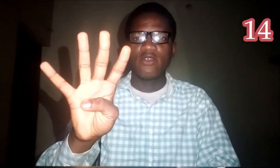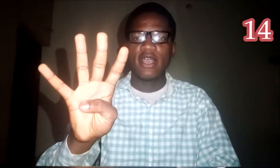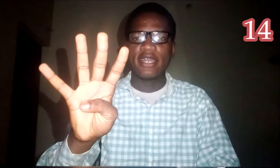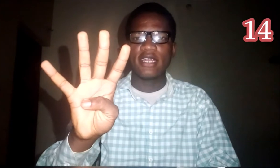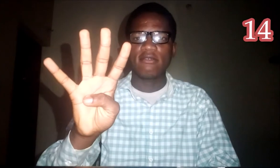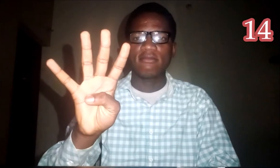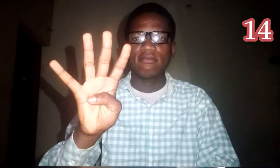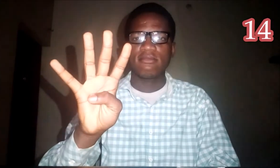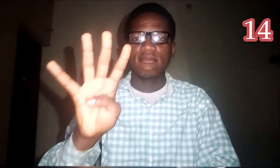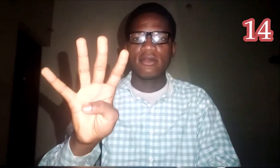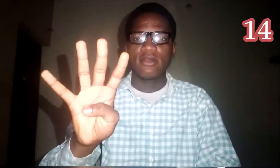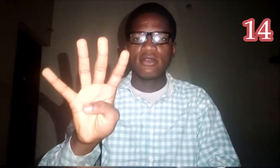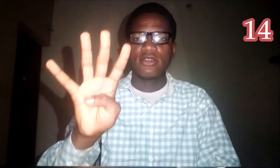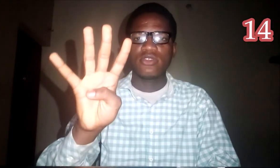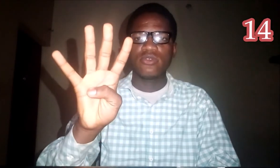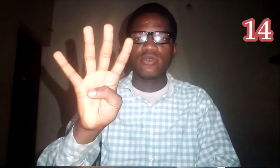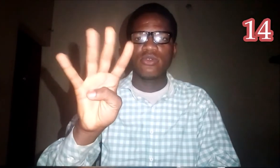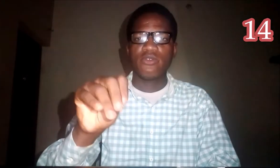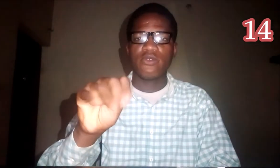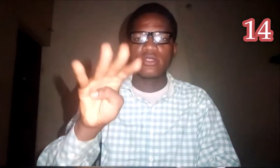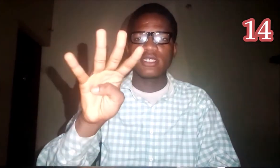Four hand now. Do fourteen.